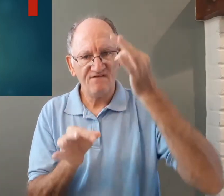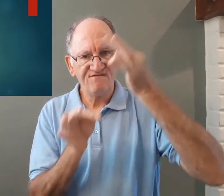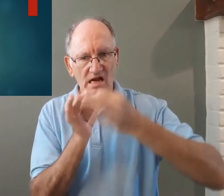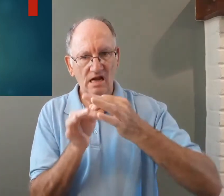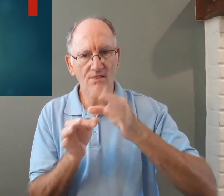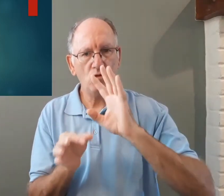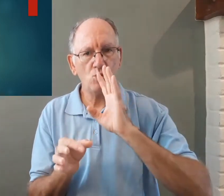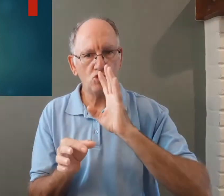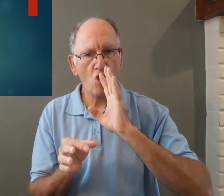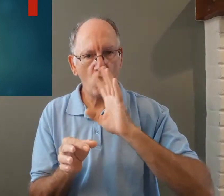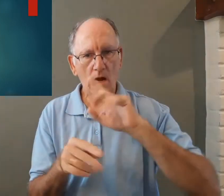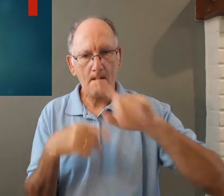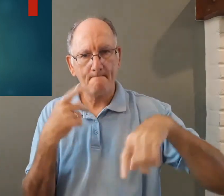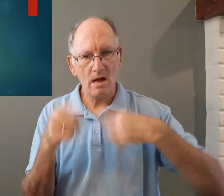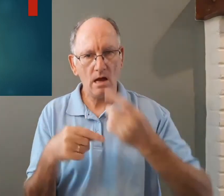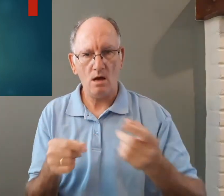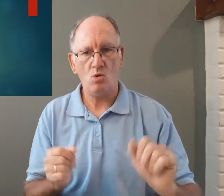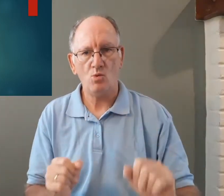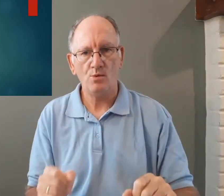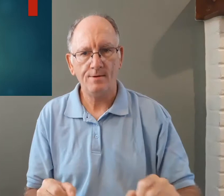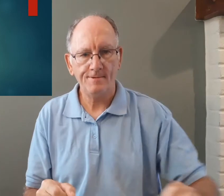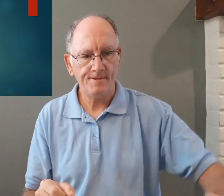that is what faith is talking about